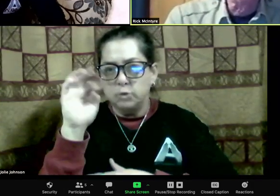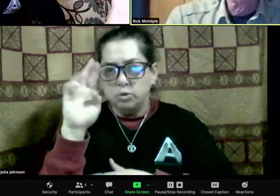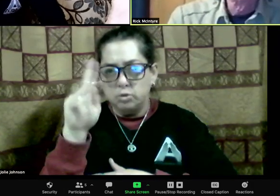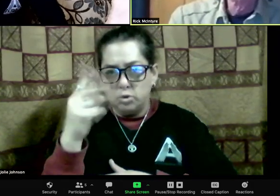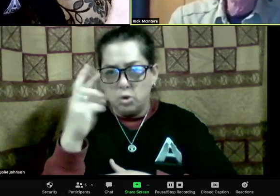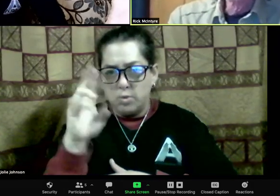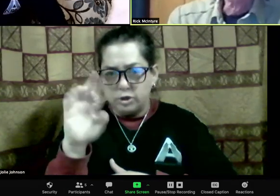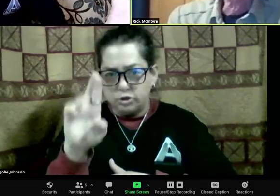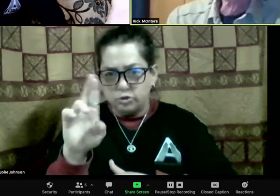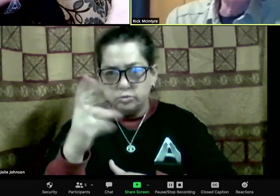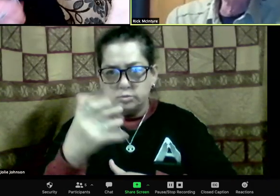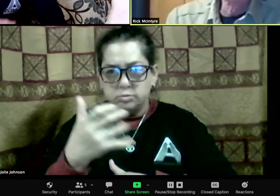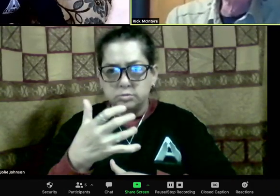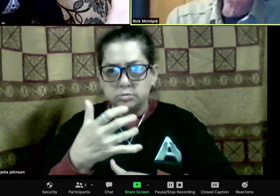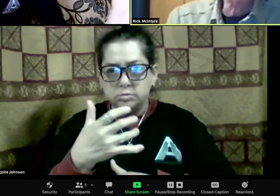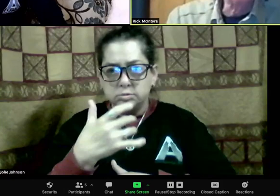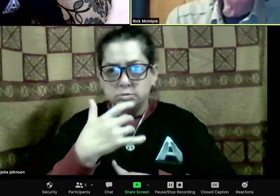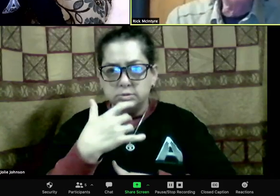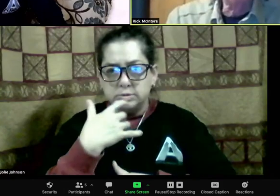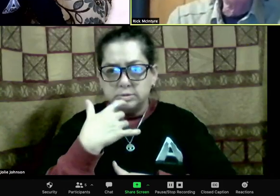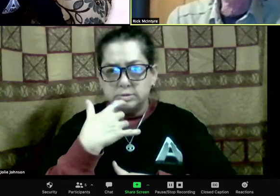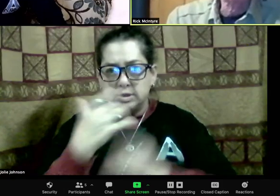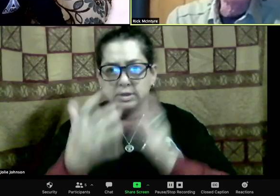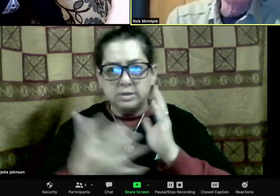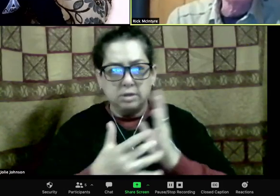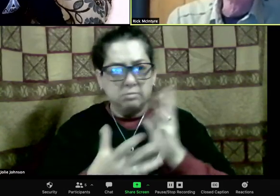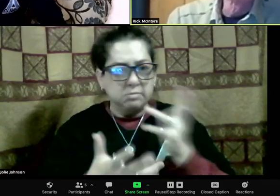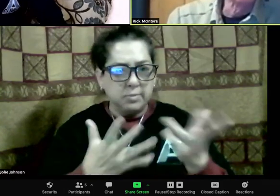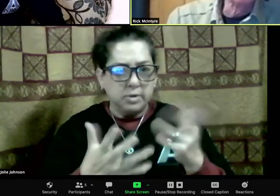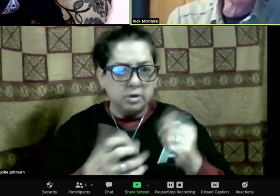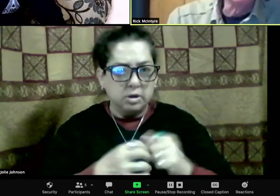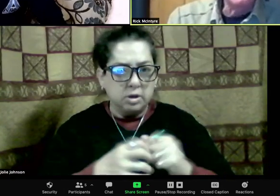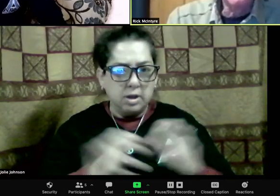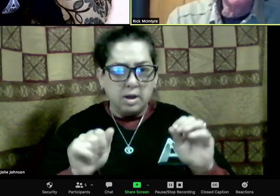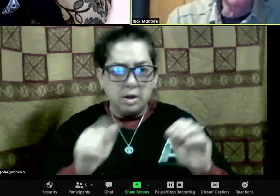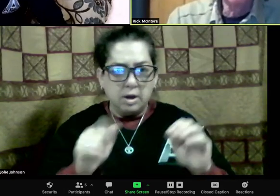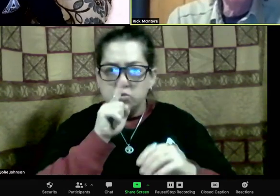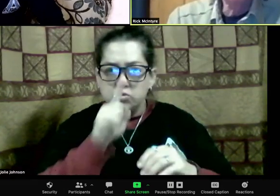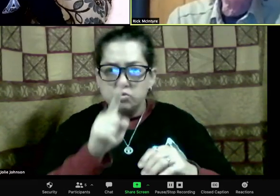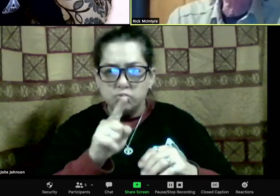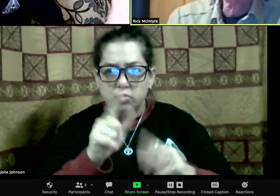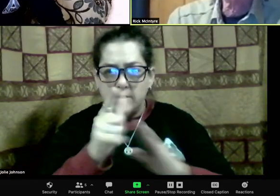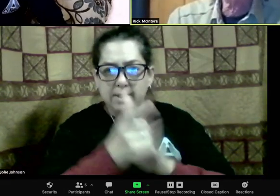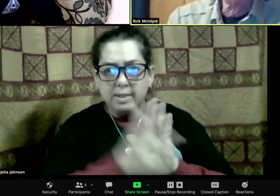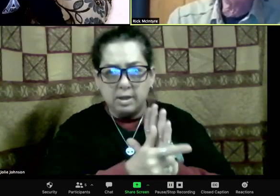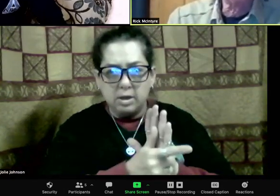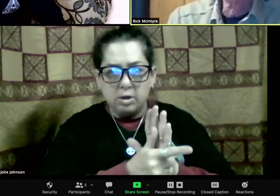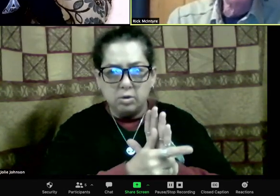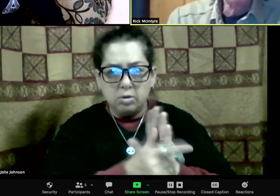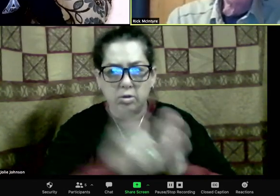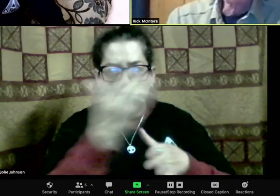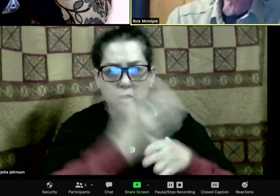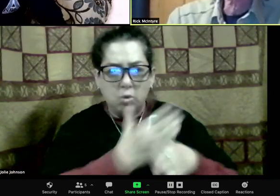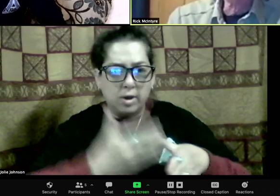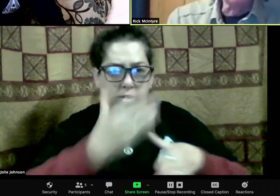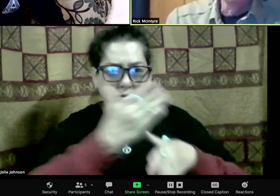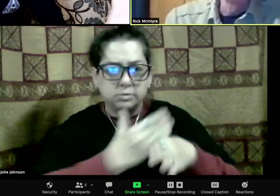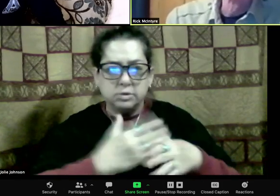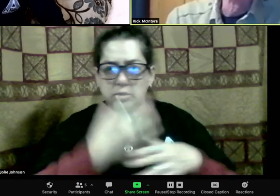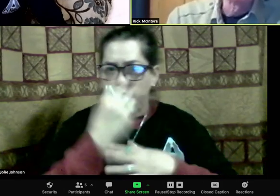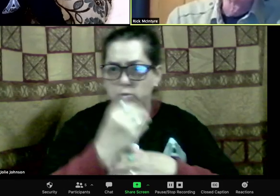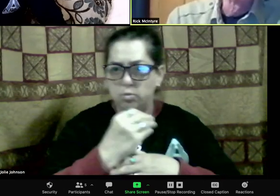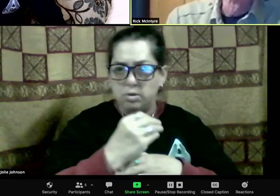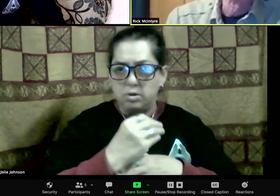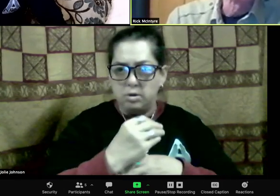where you have to be respectful of what the regulations actually are, what the real world situation is, and then also how